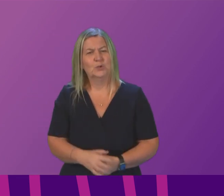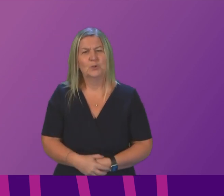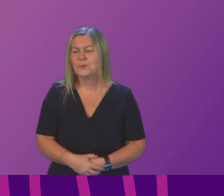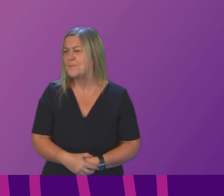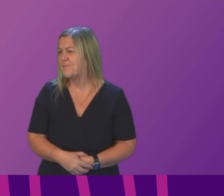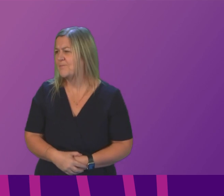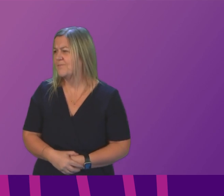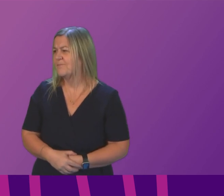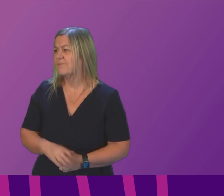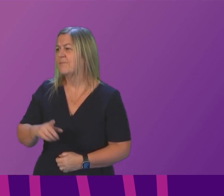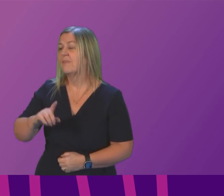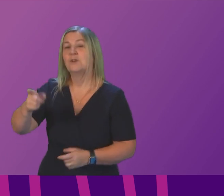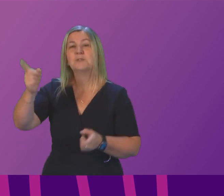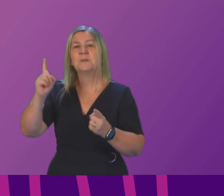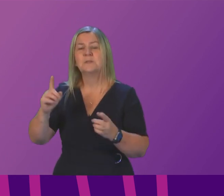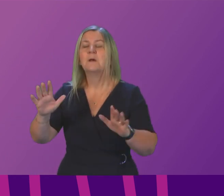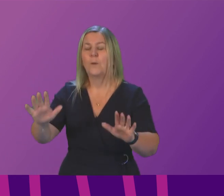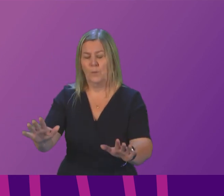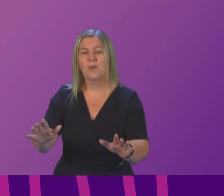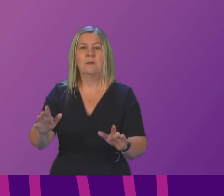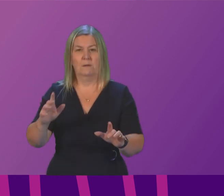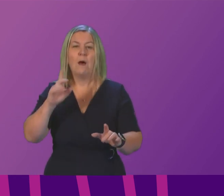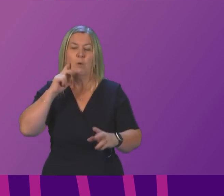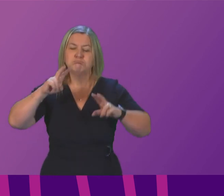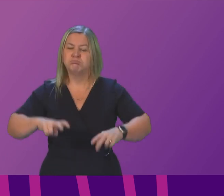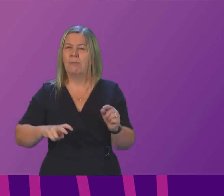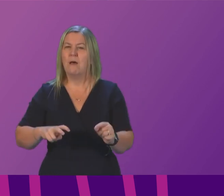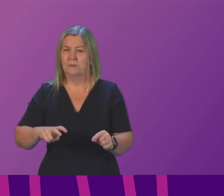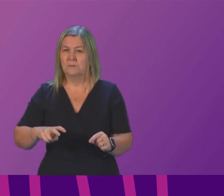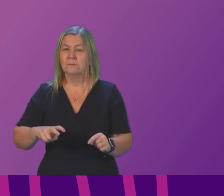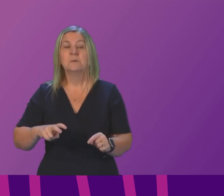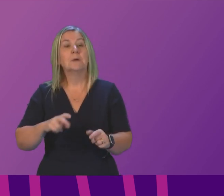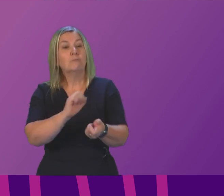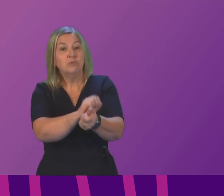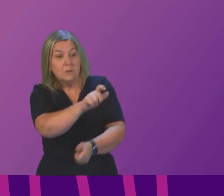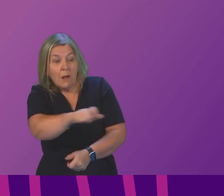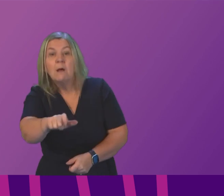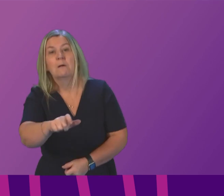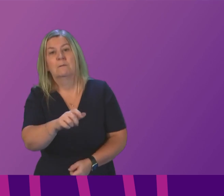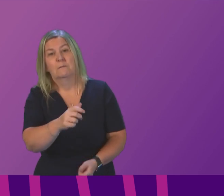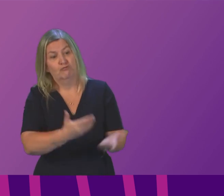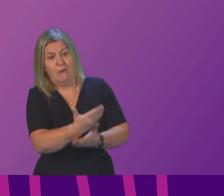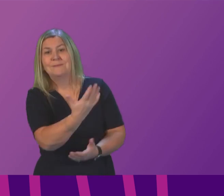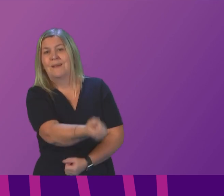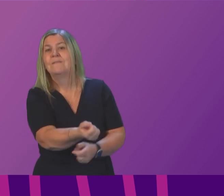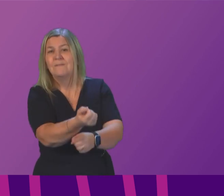openness I will certainly look at that it is the case that prisoners have rights often these rights are upheld in courts of law and we have to consider these